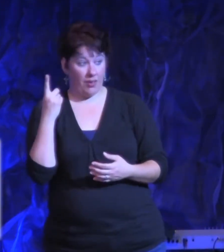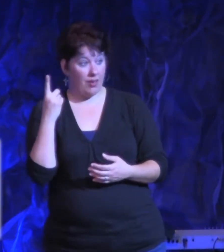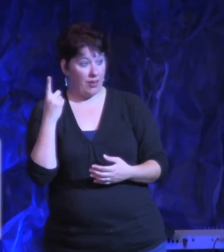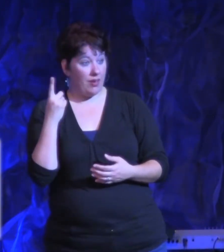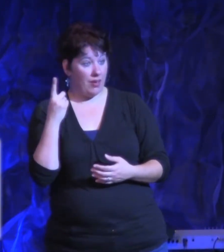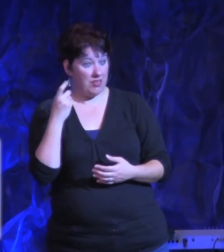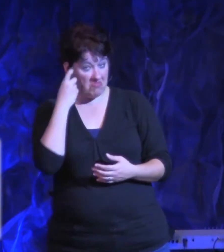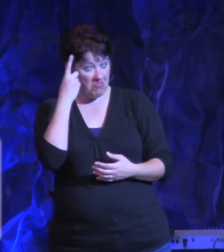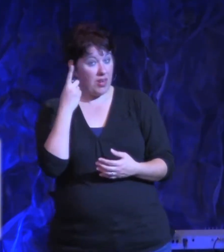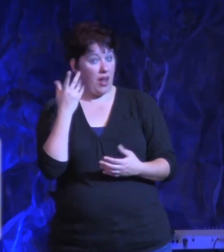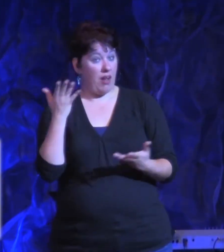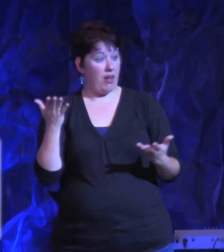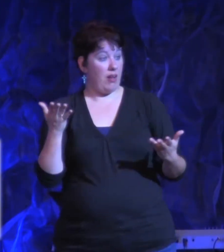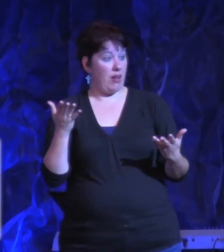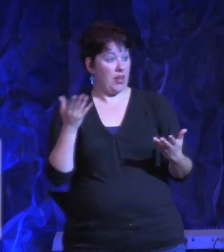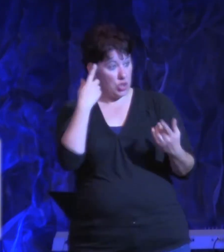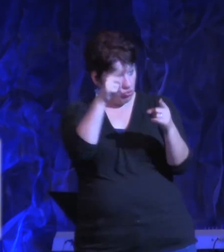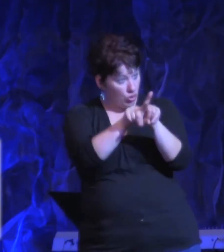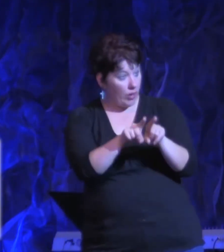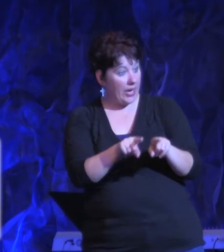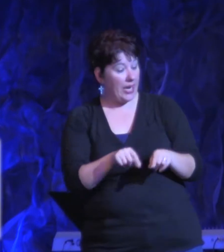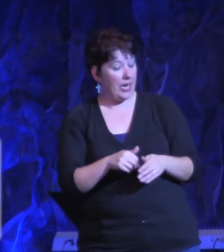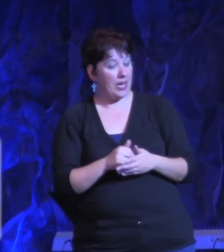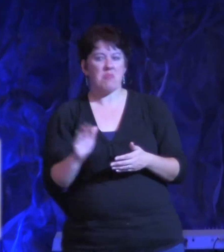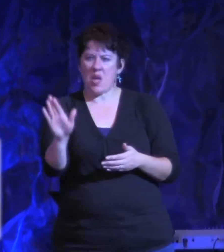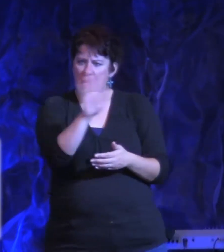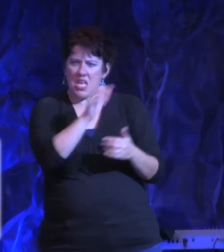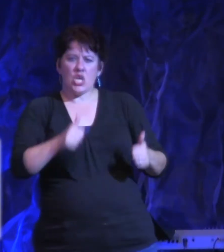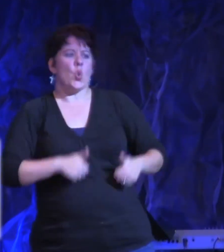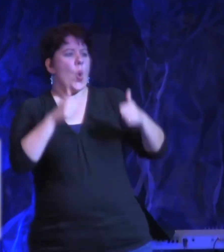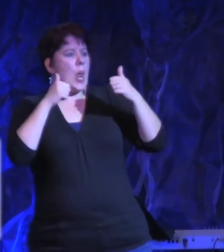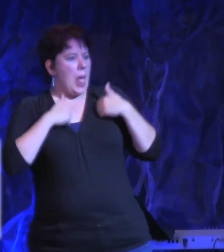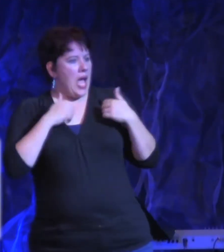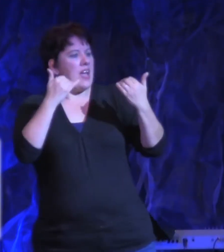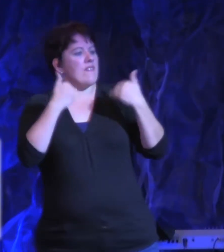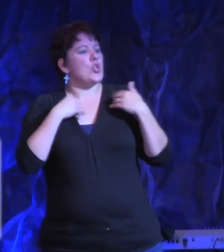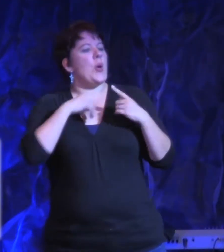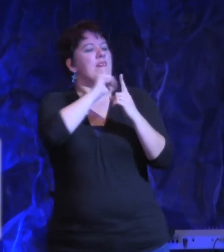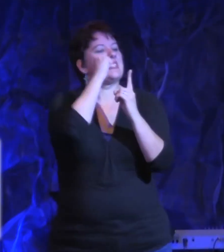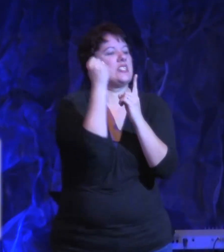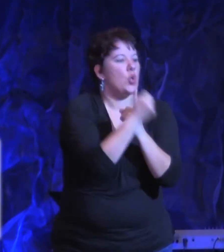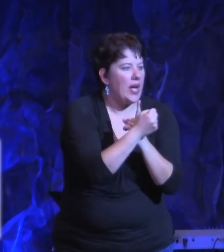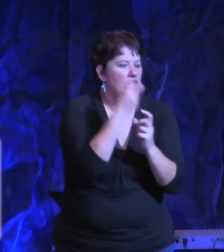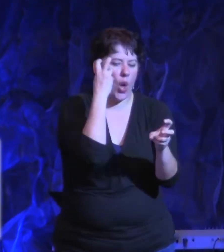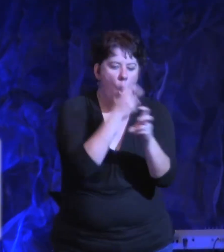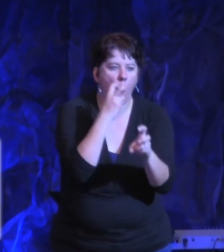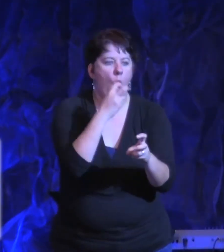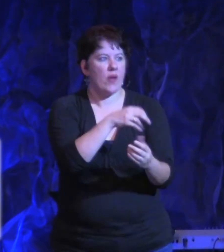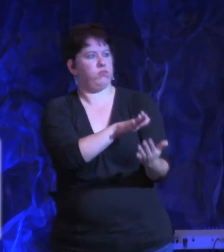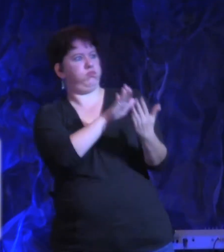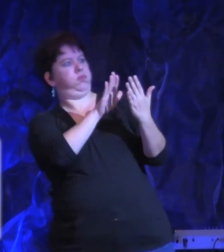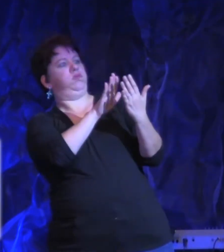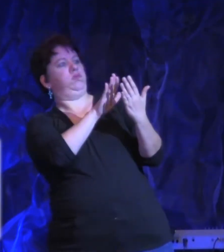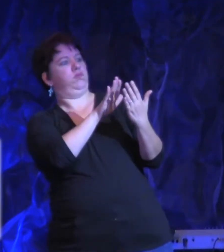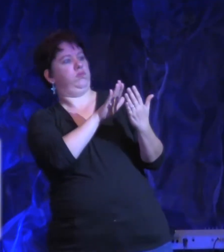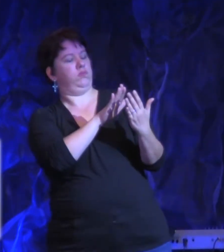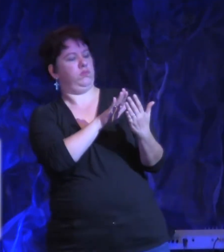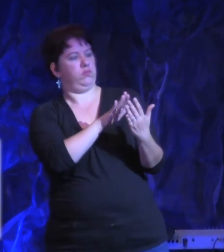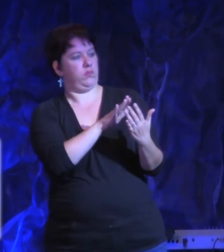Are y'all with me out there? Come on. Do you have a mountain in your life? Start speaking to it and say, be thou removed in the name of Jesus. Amen.